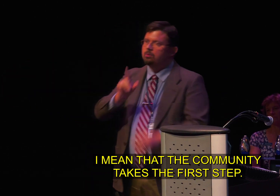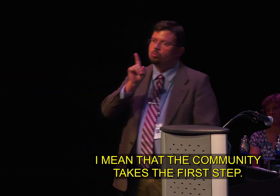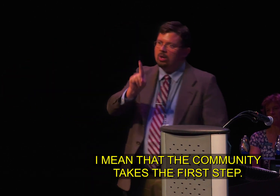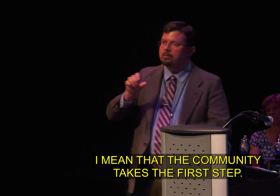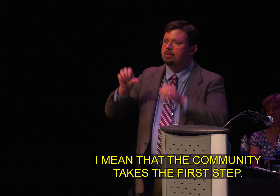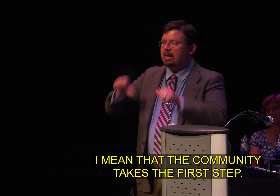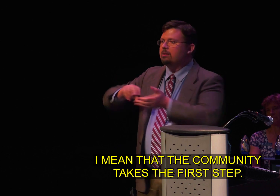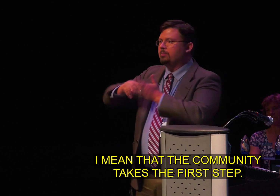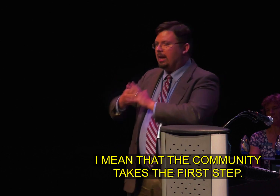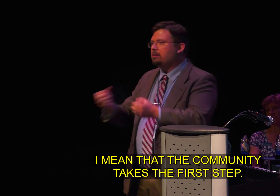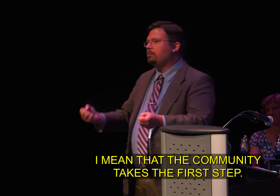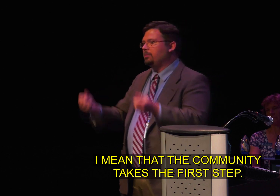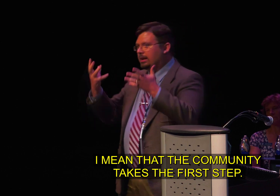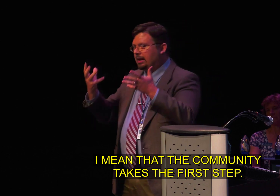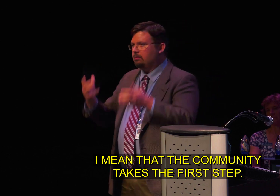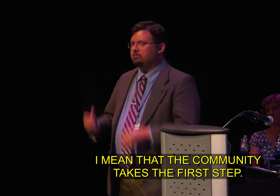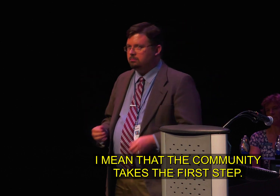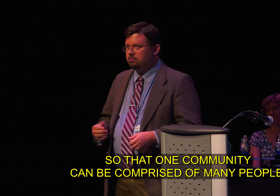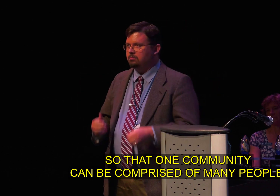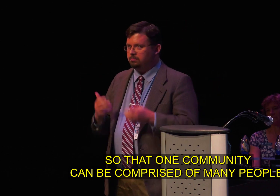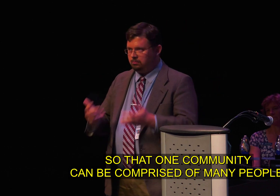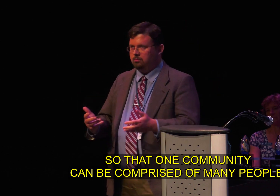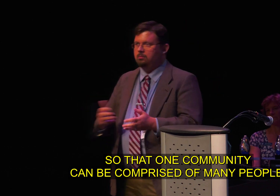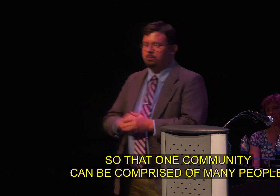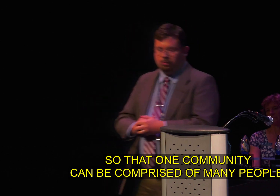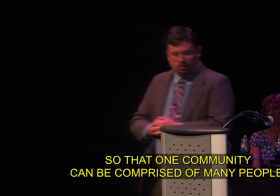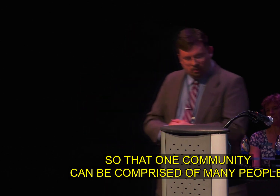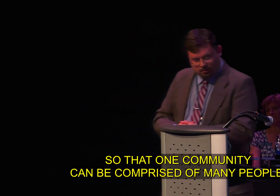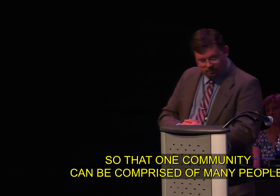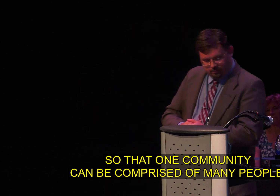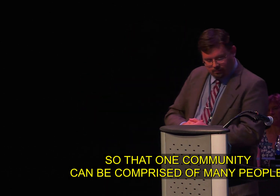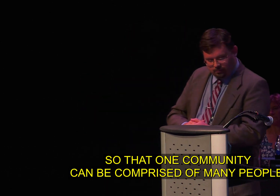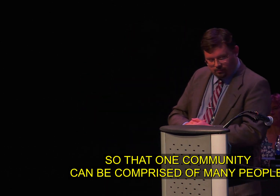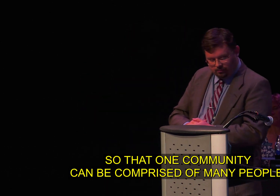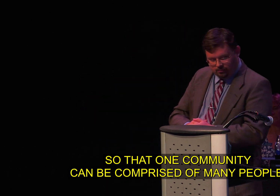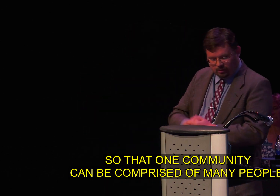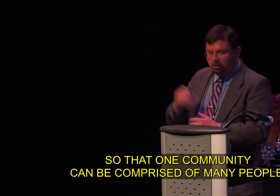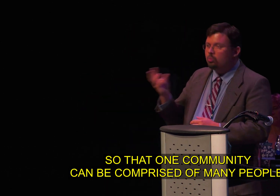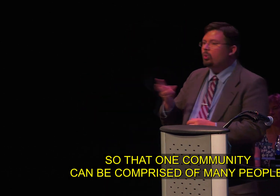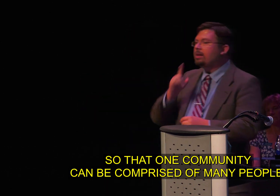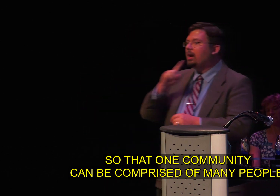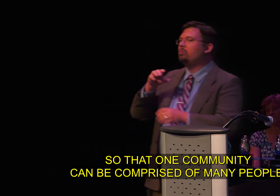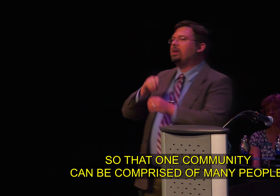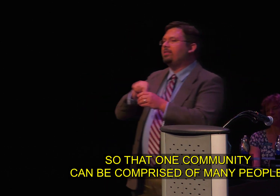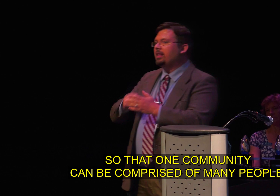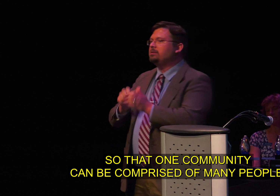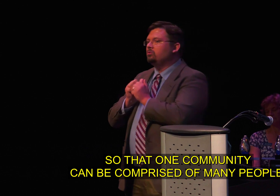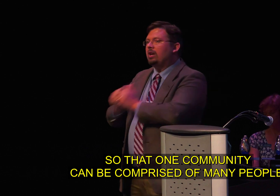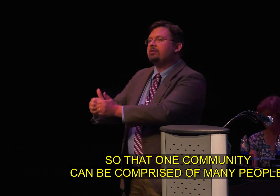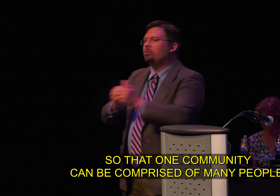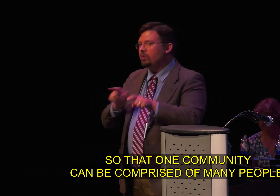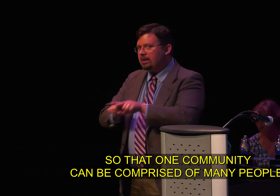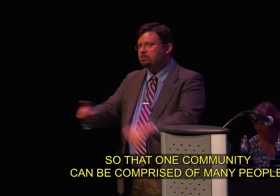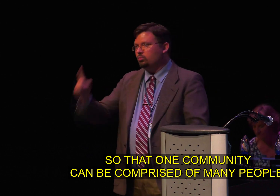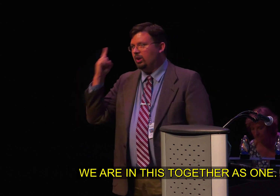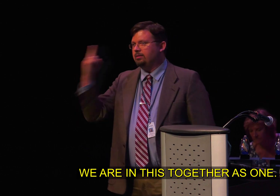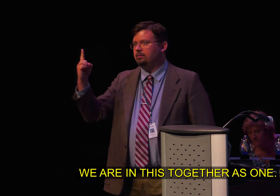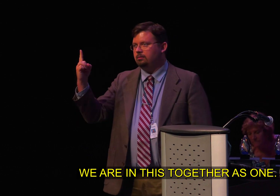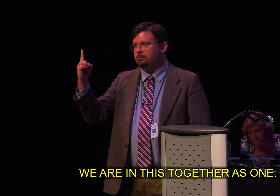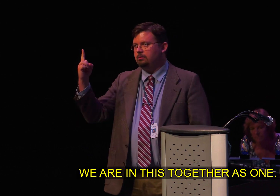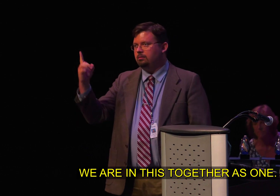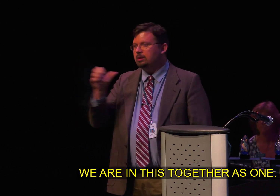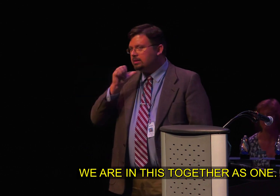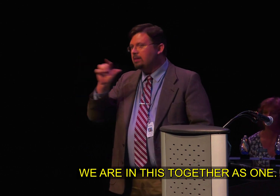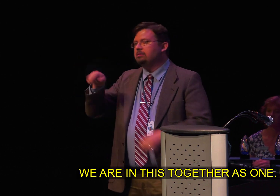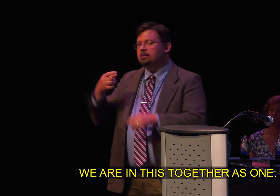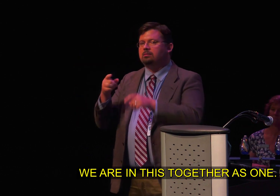community takes the first step. So that one community can be comprised of many people. We